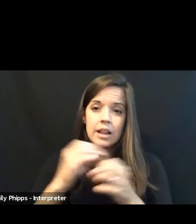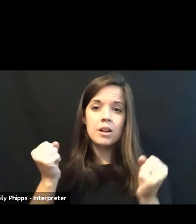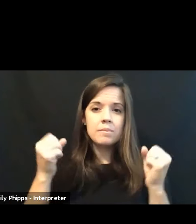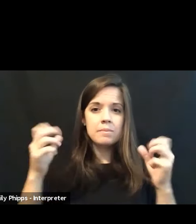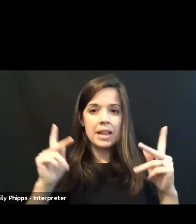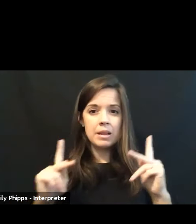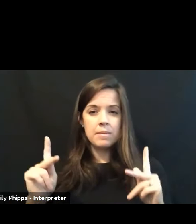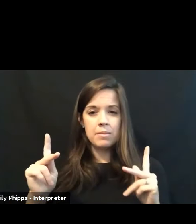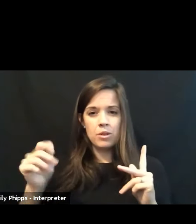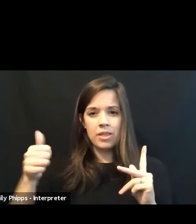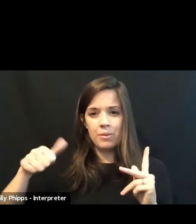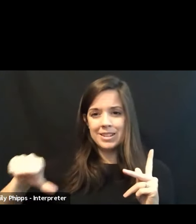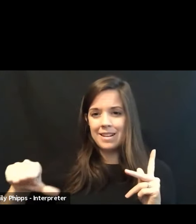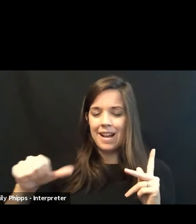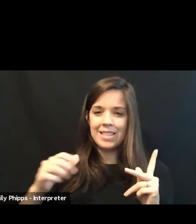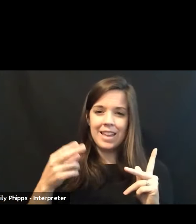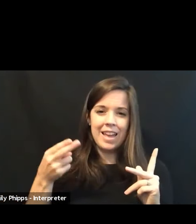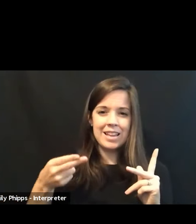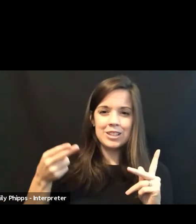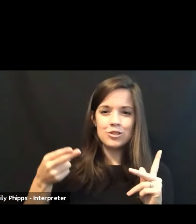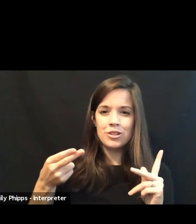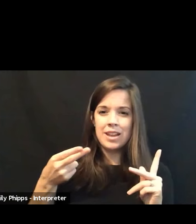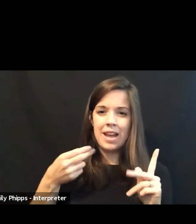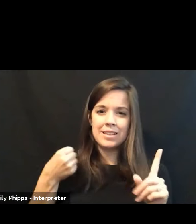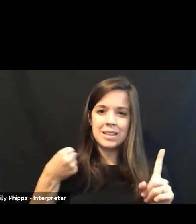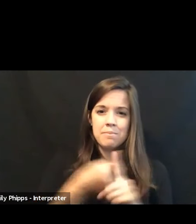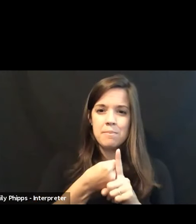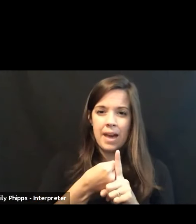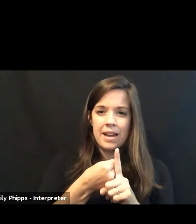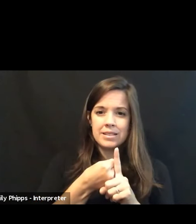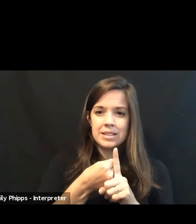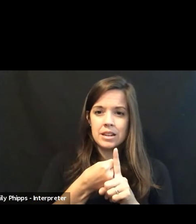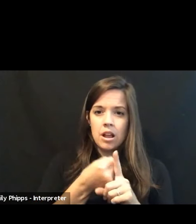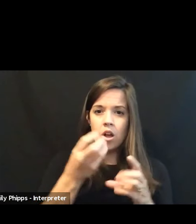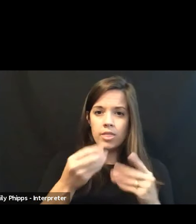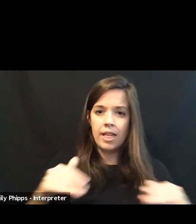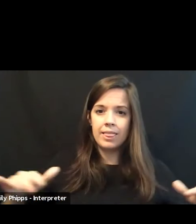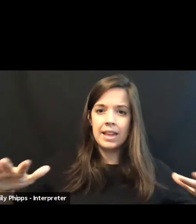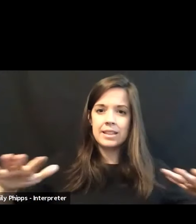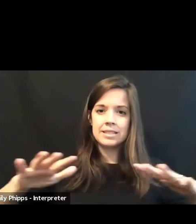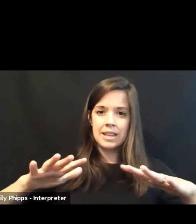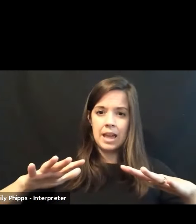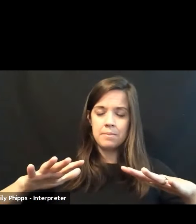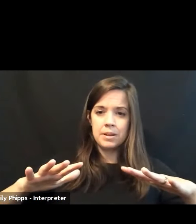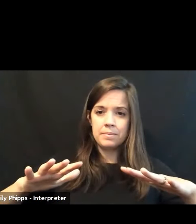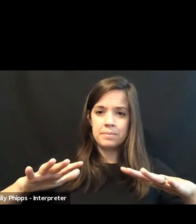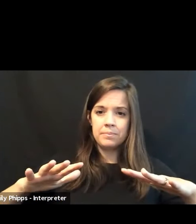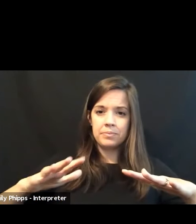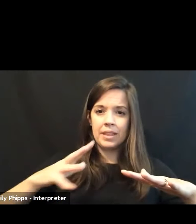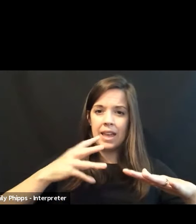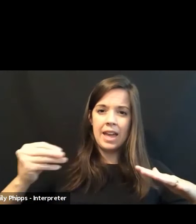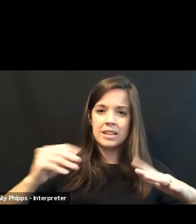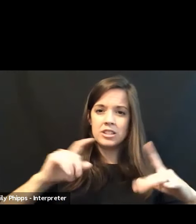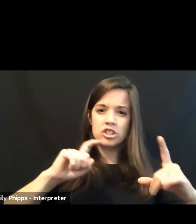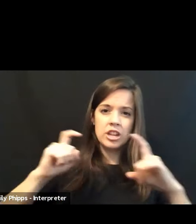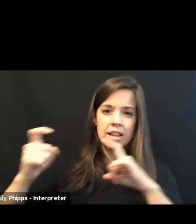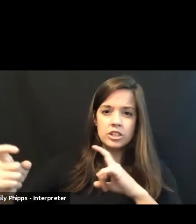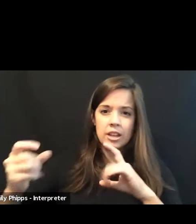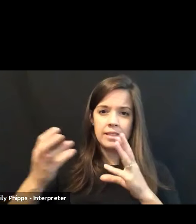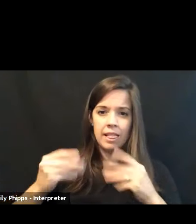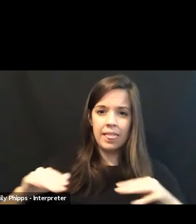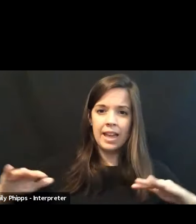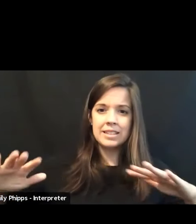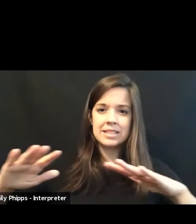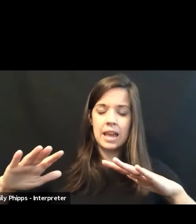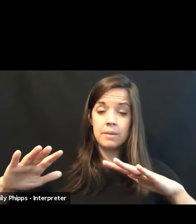would deny that history has had any impact on the landscape and shaping the landscape. And so